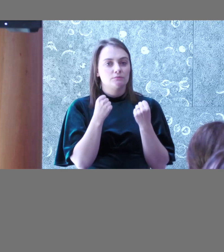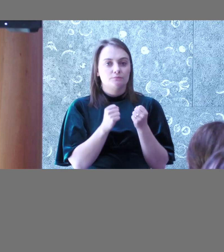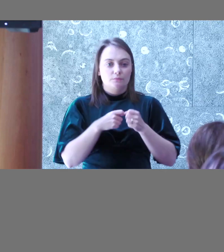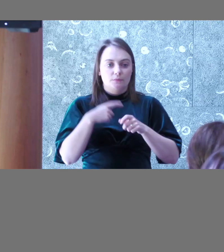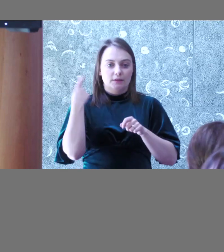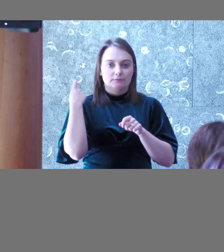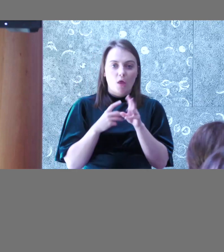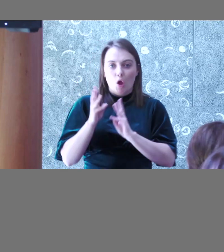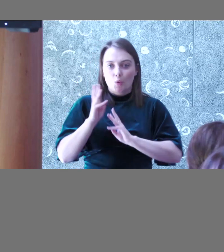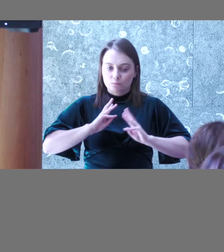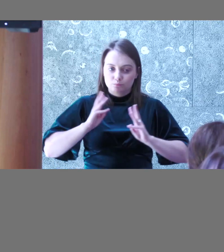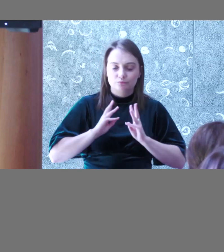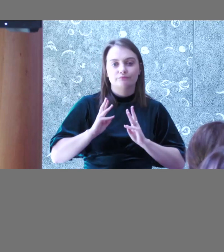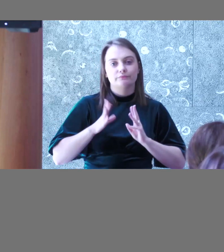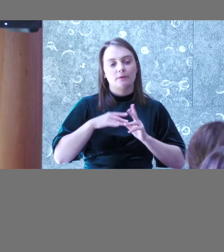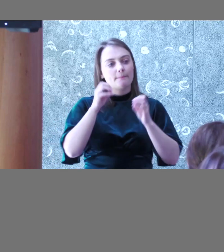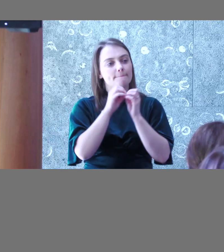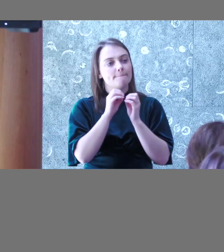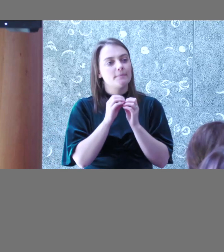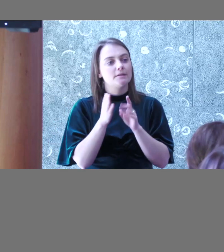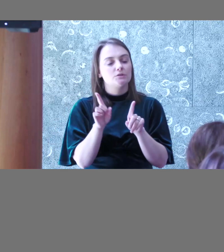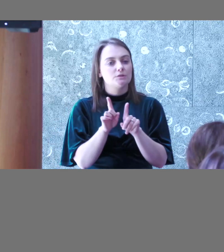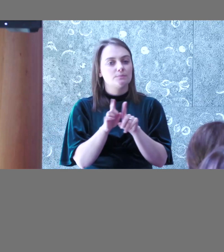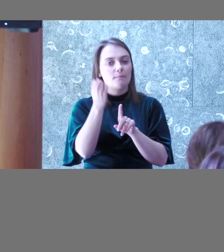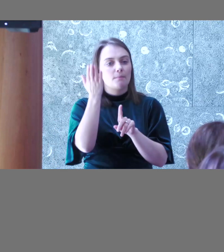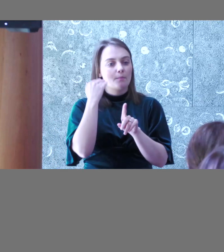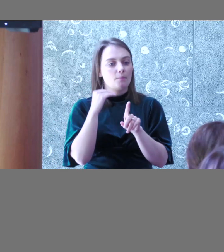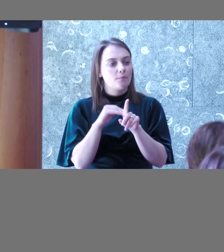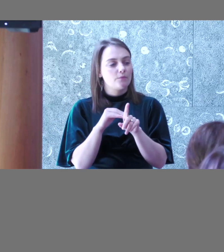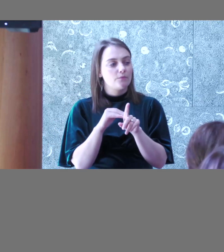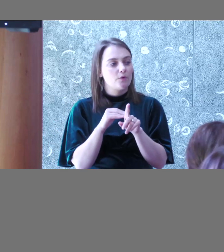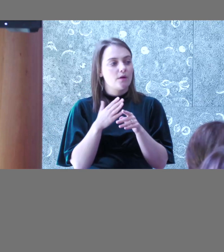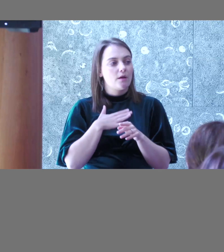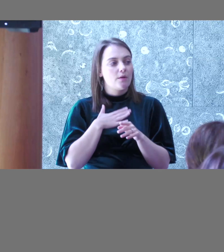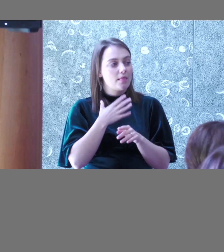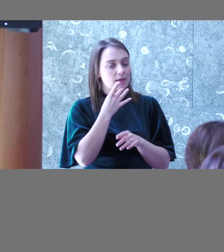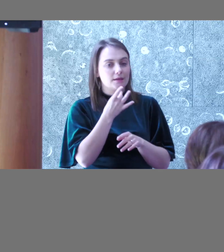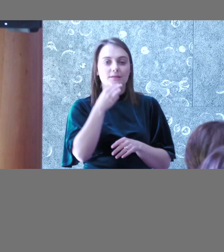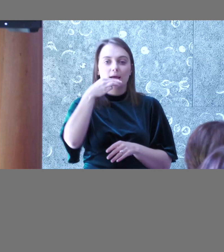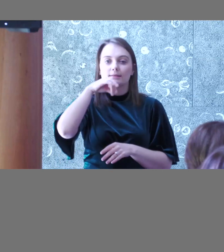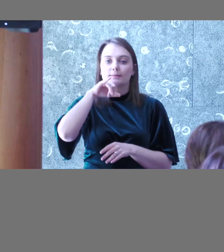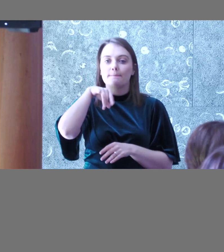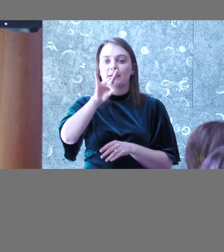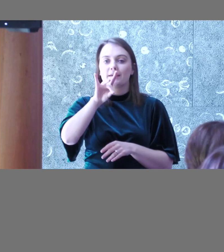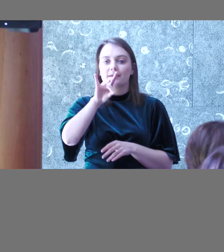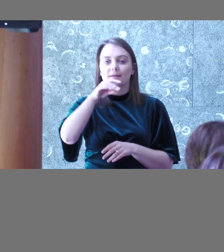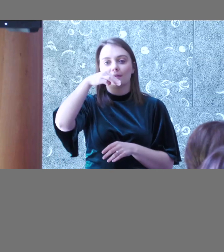work and it was mentioned also previously, but I'd like to ask Mick here,